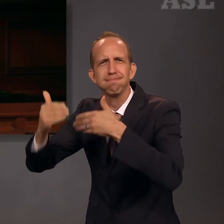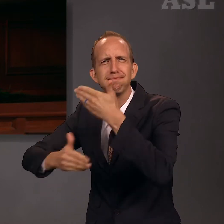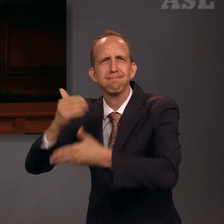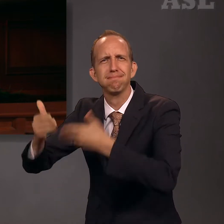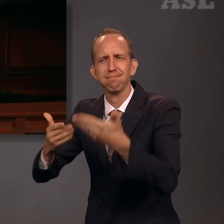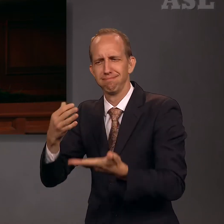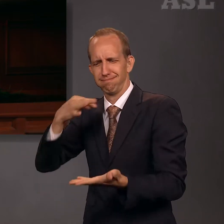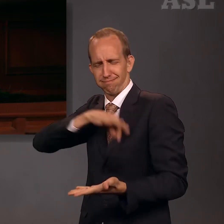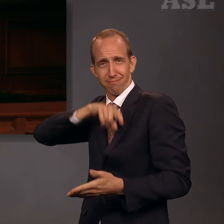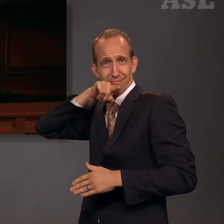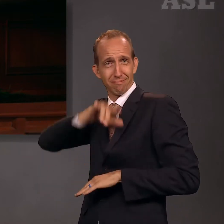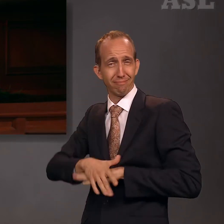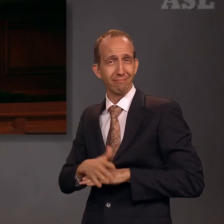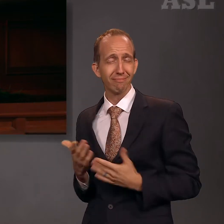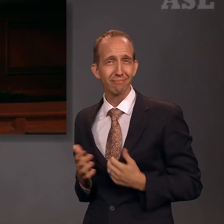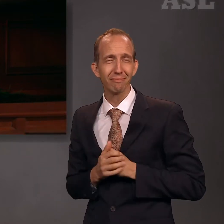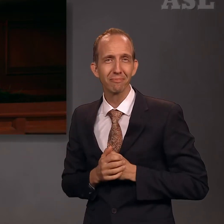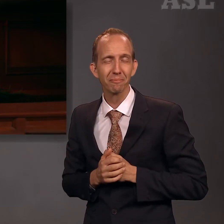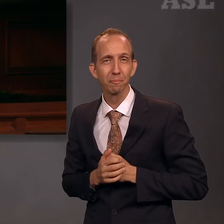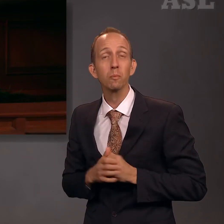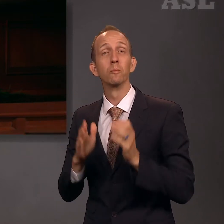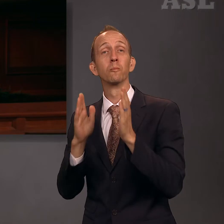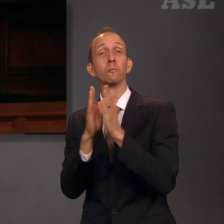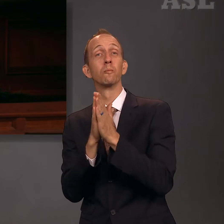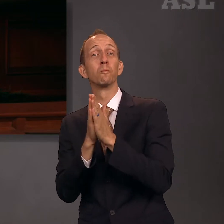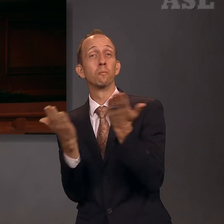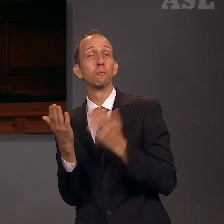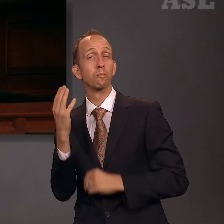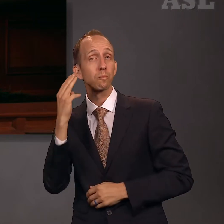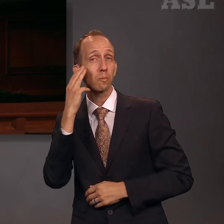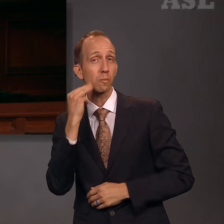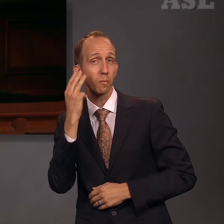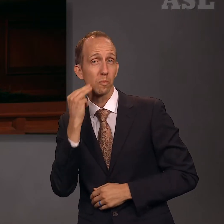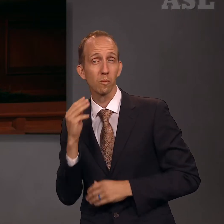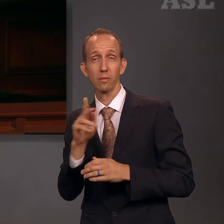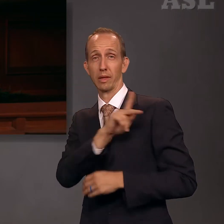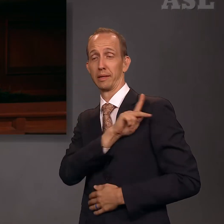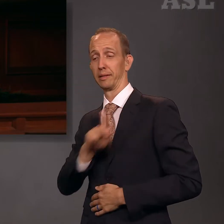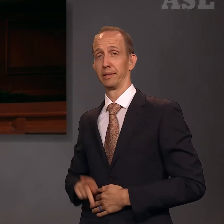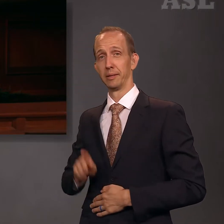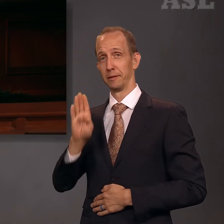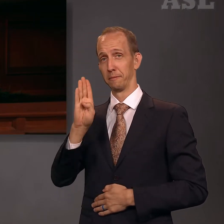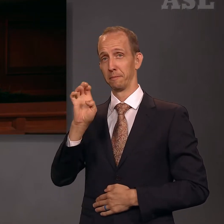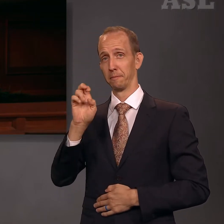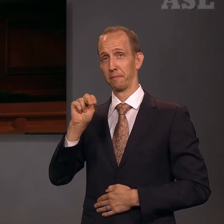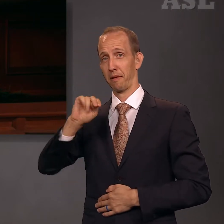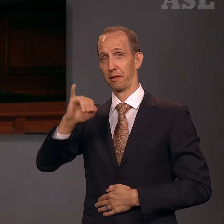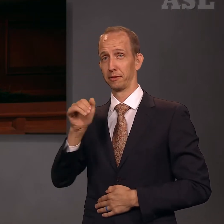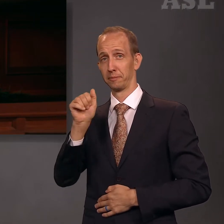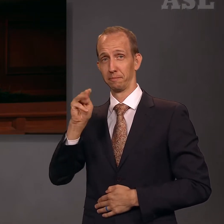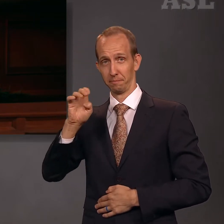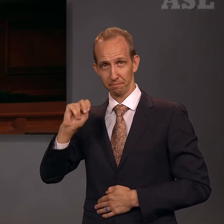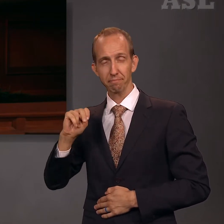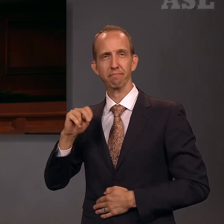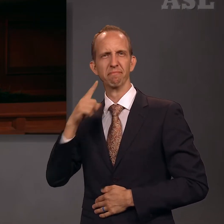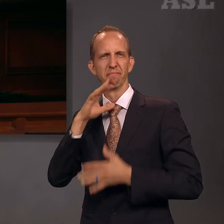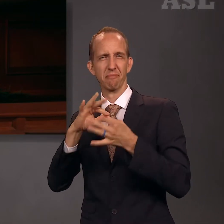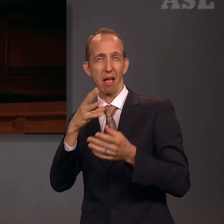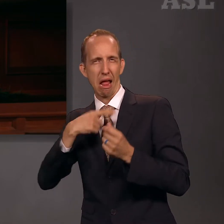King Benjamin in the Book of Mormon said, And moreover, I would desire that you should consider on the